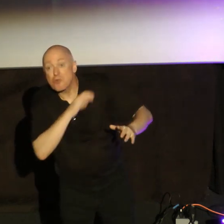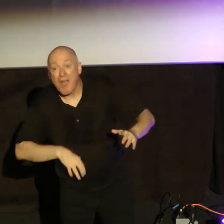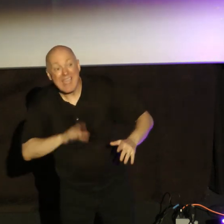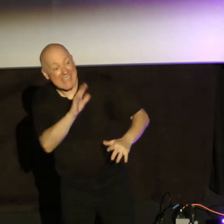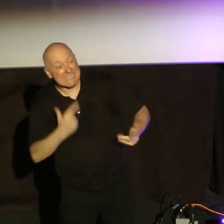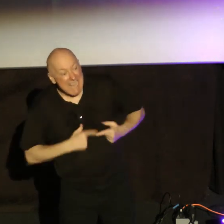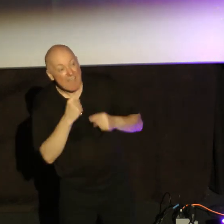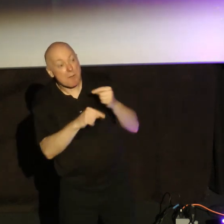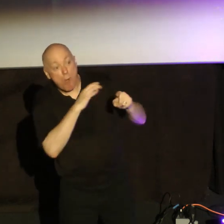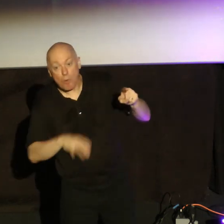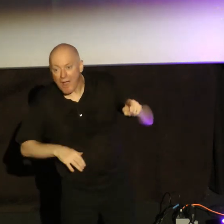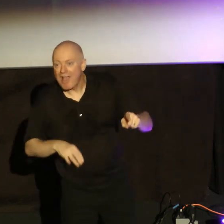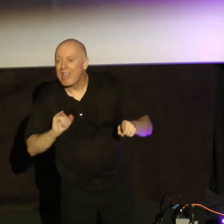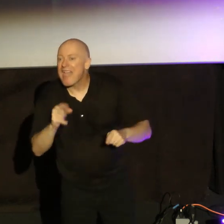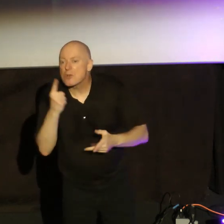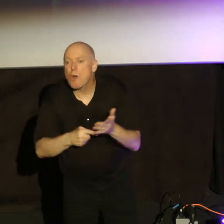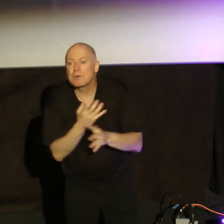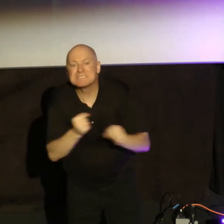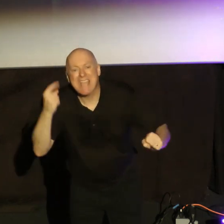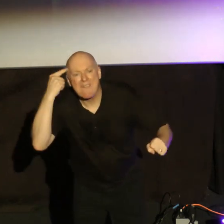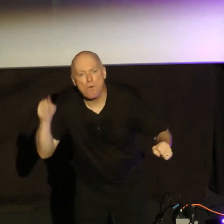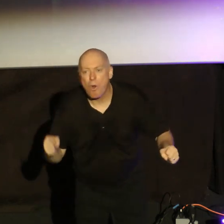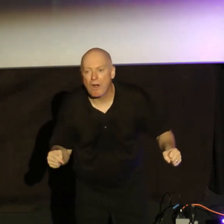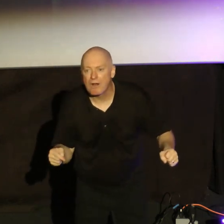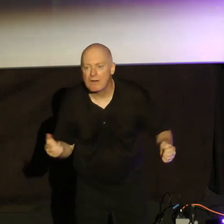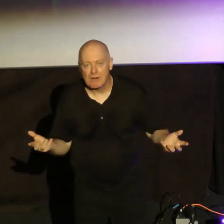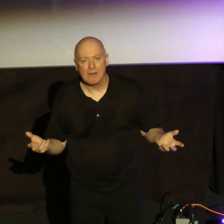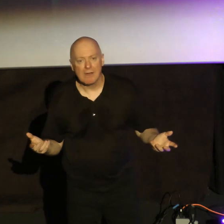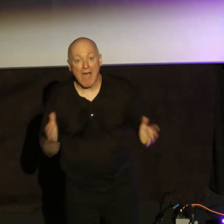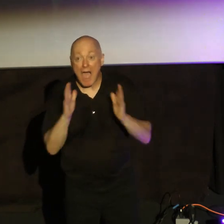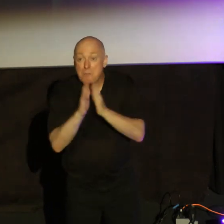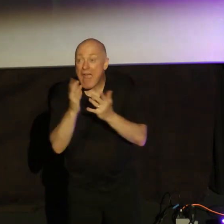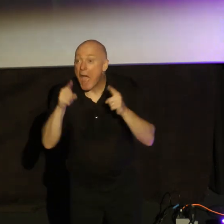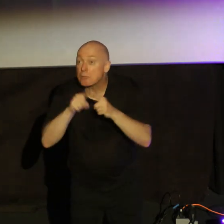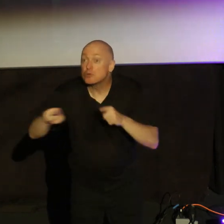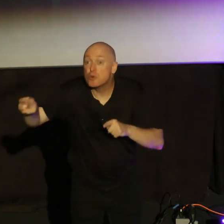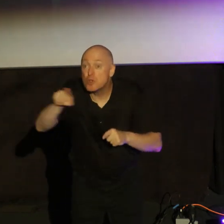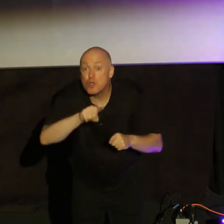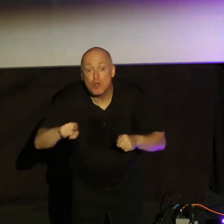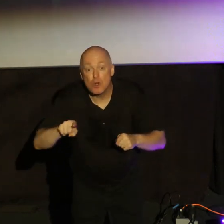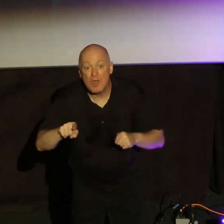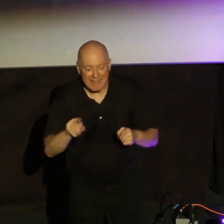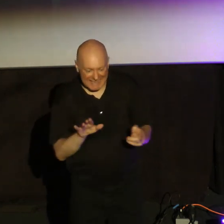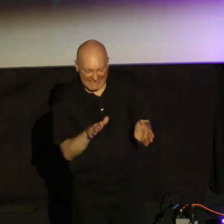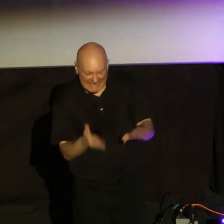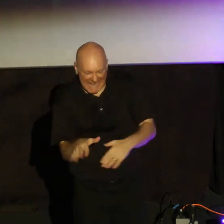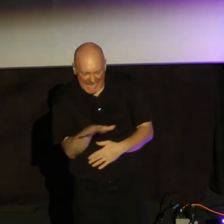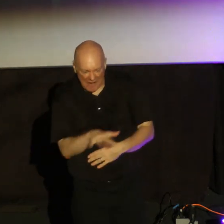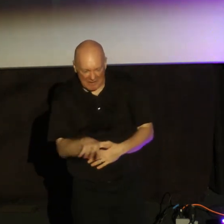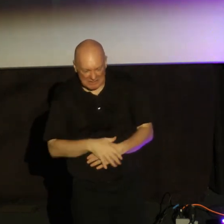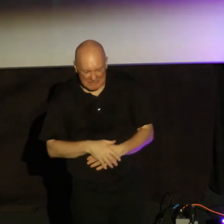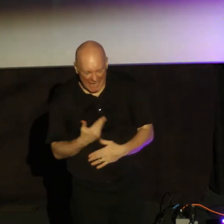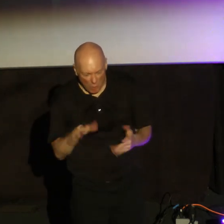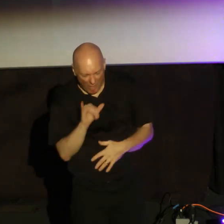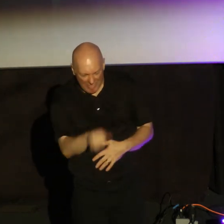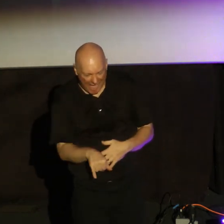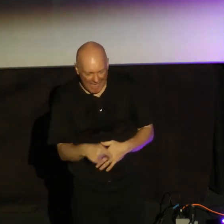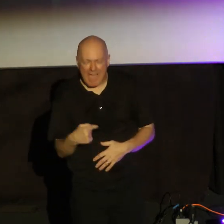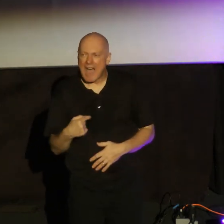about Christ. Because that's what we're saved for. And would that be for you? That we take these areas that are dead. I don't want those in my life. I want a faith that